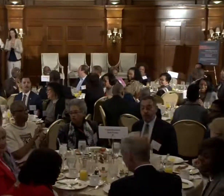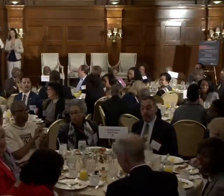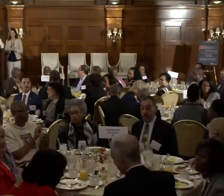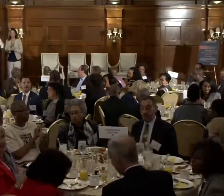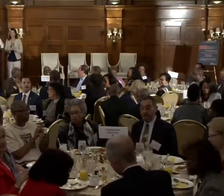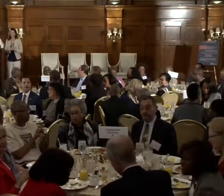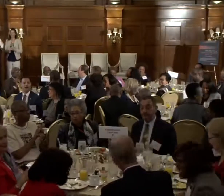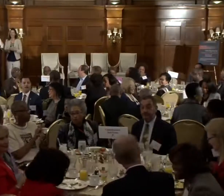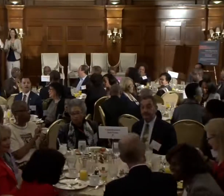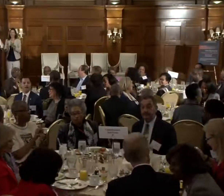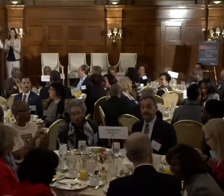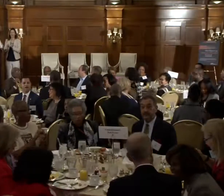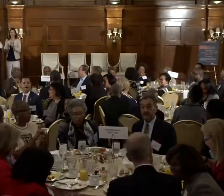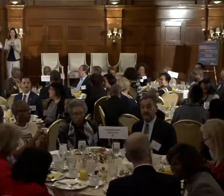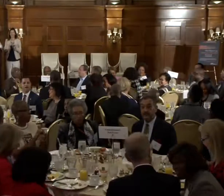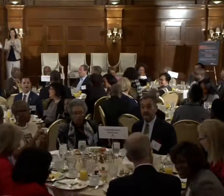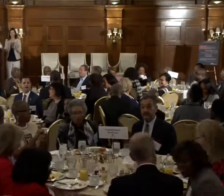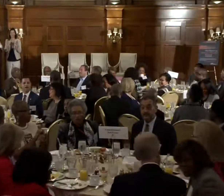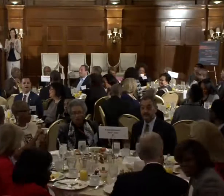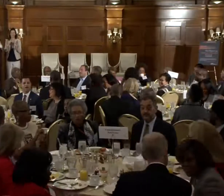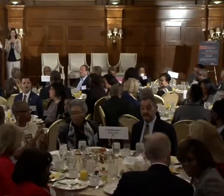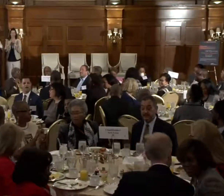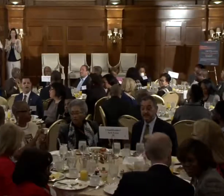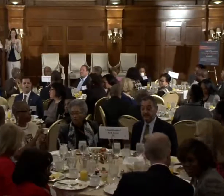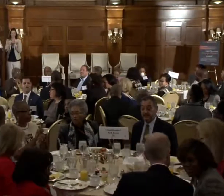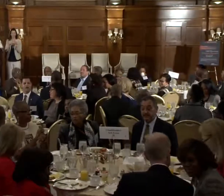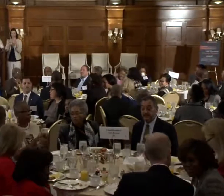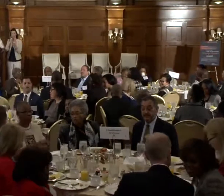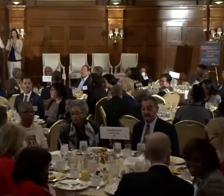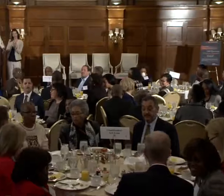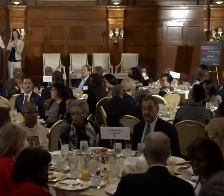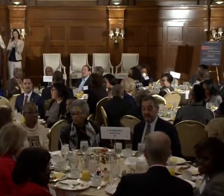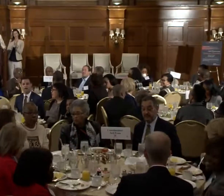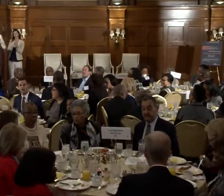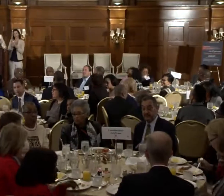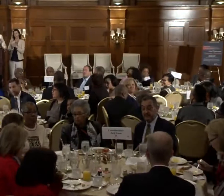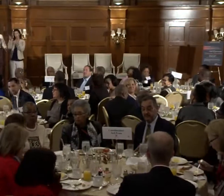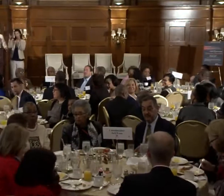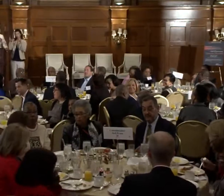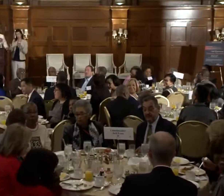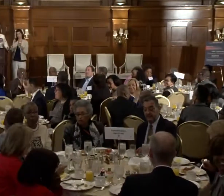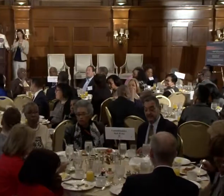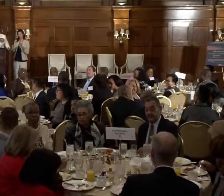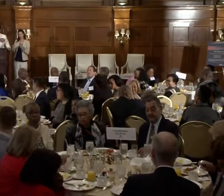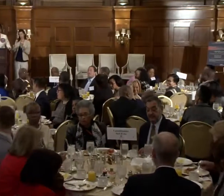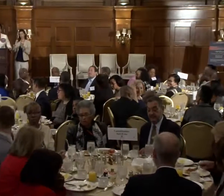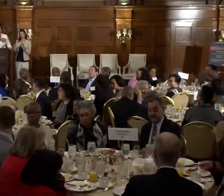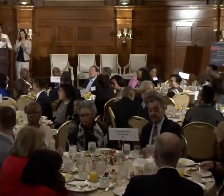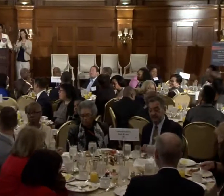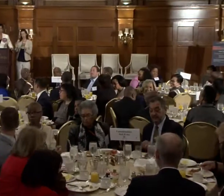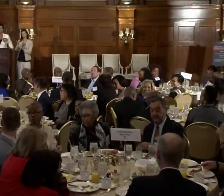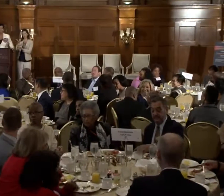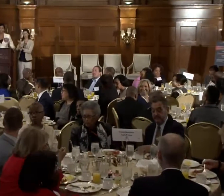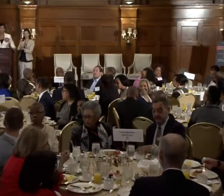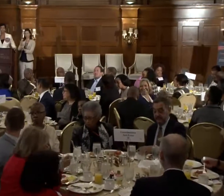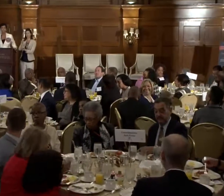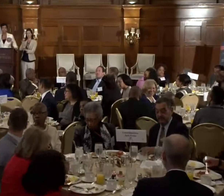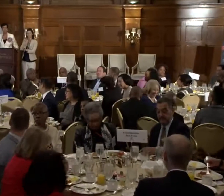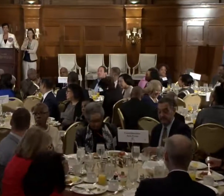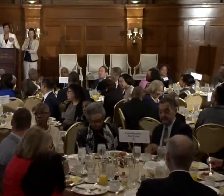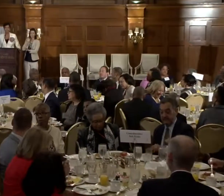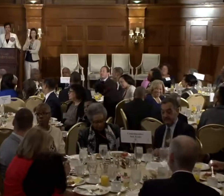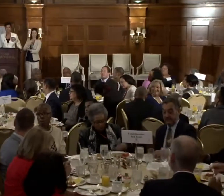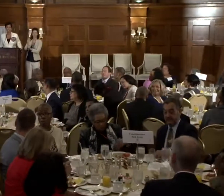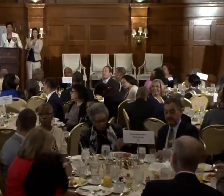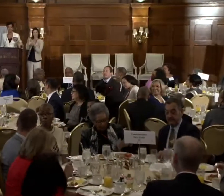And I also want to acknowledge a person, you know, if it wasn't for him and